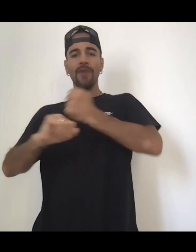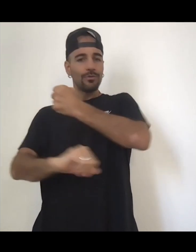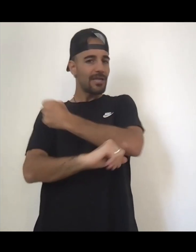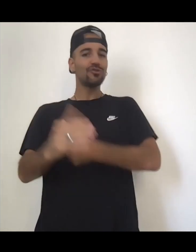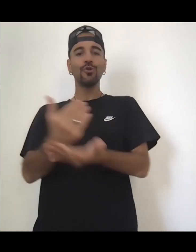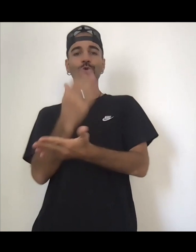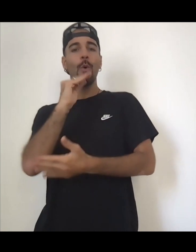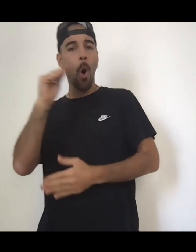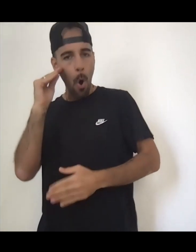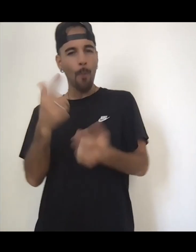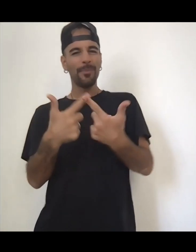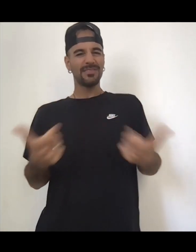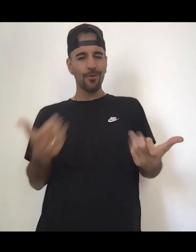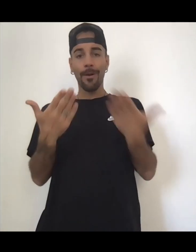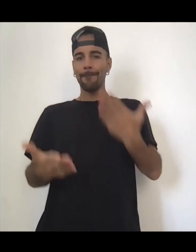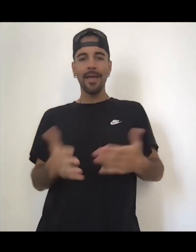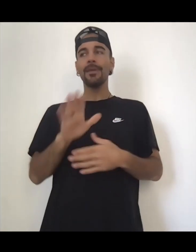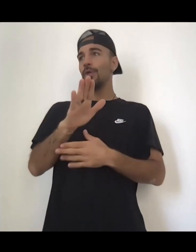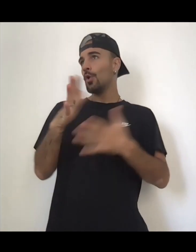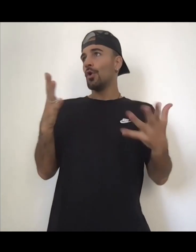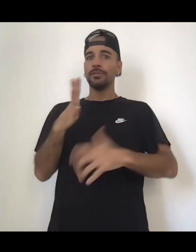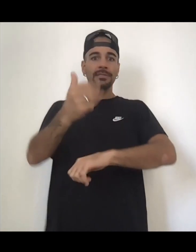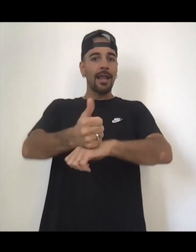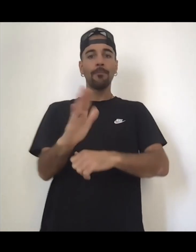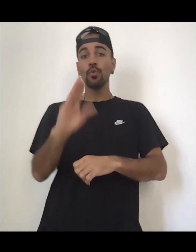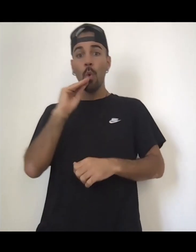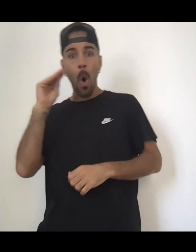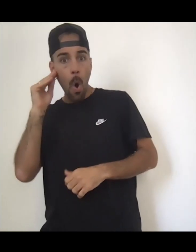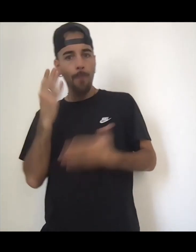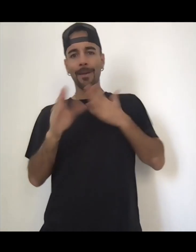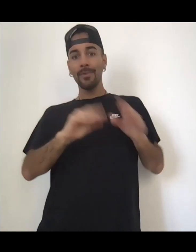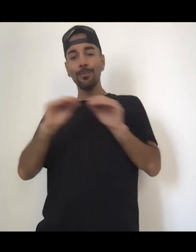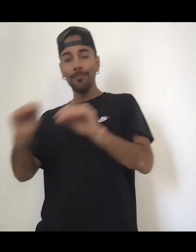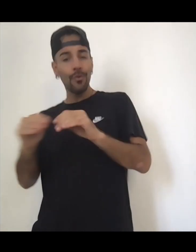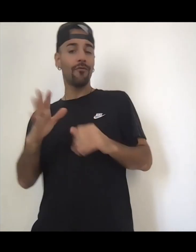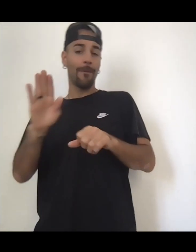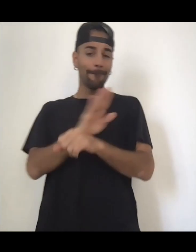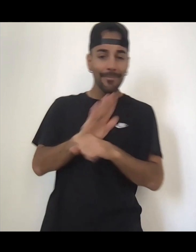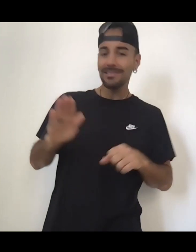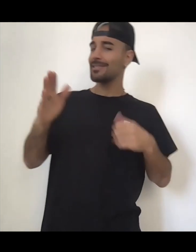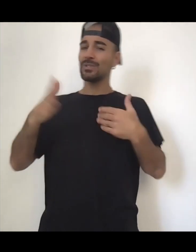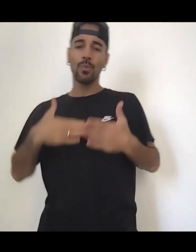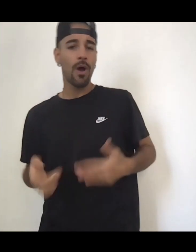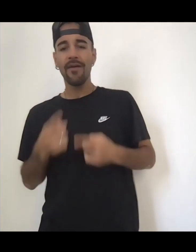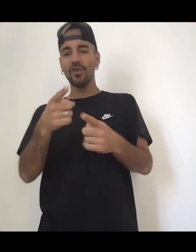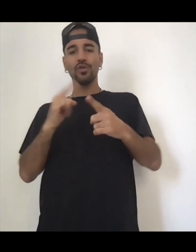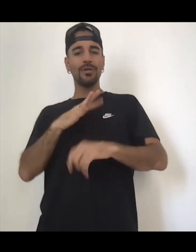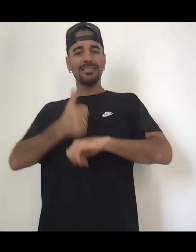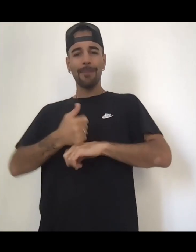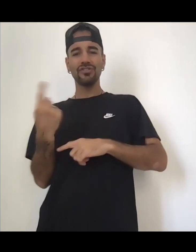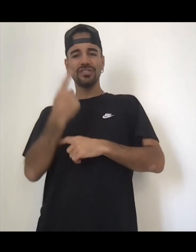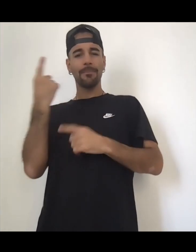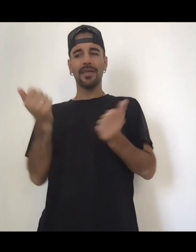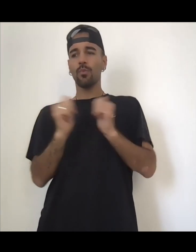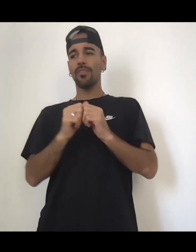beautiful backyard space and it looks protected and it's creative and expressive and maybe there's art or some people like